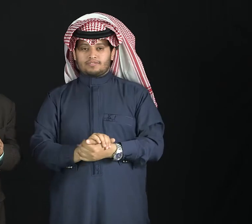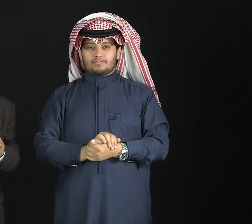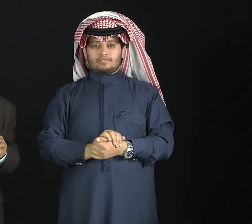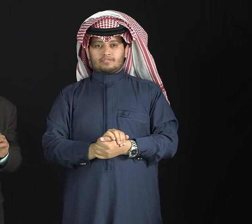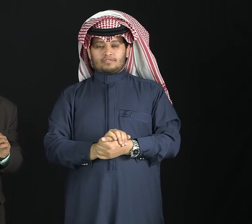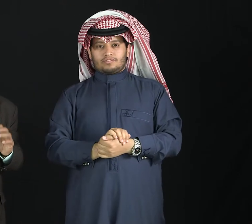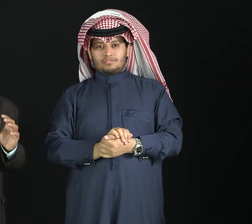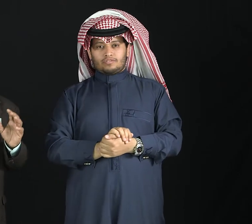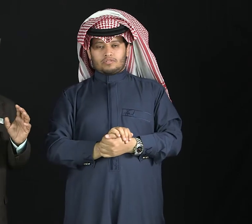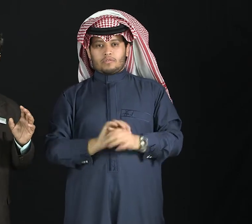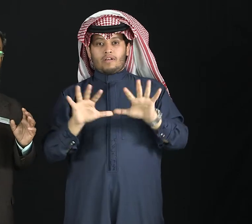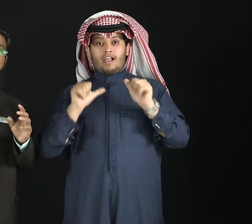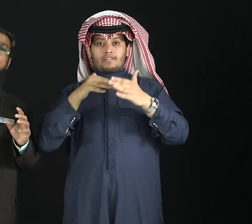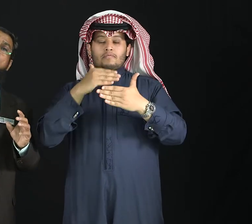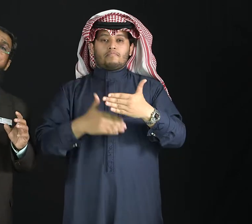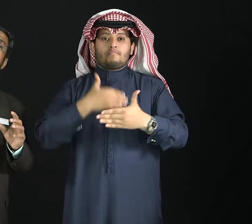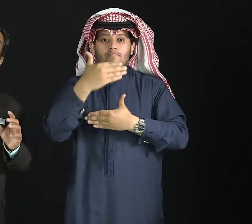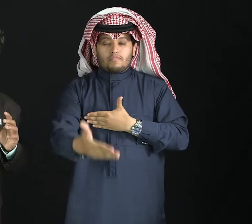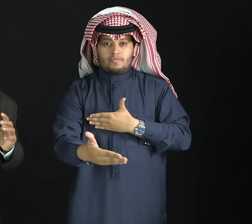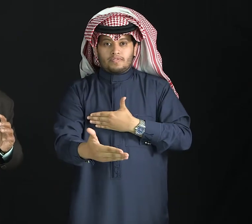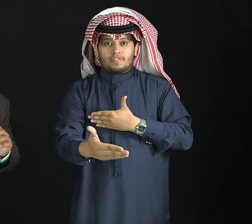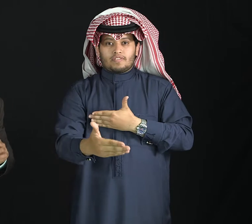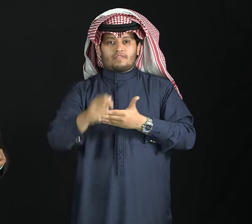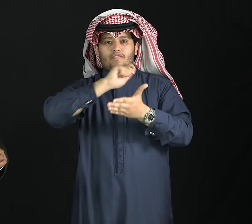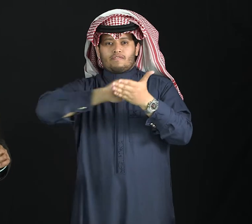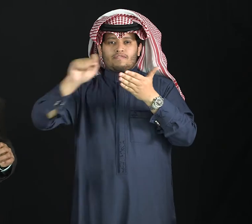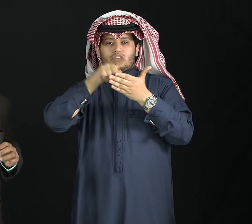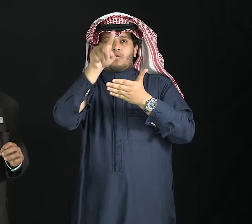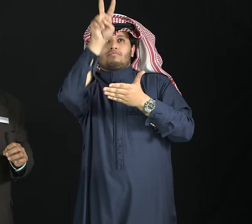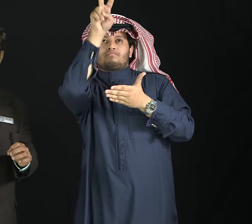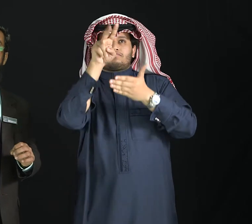then you will understand all the paragraphs